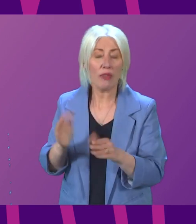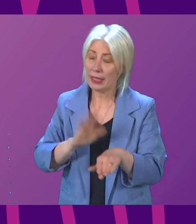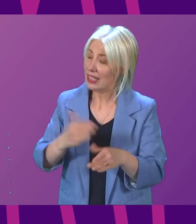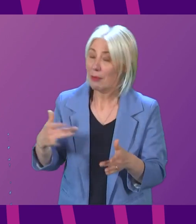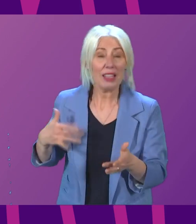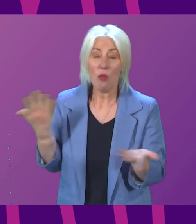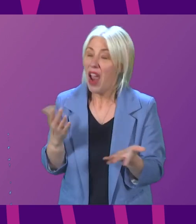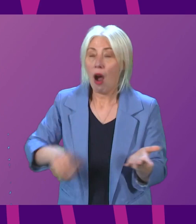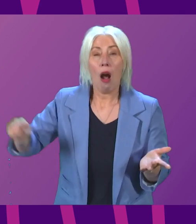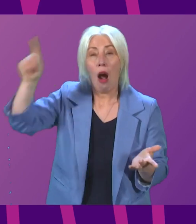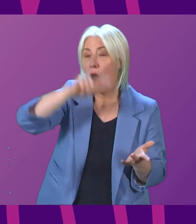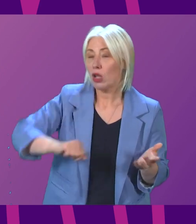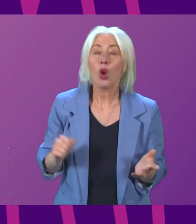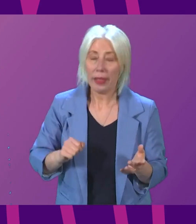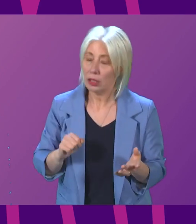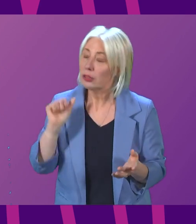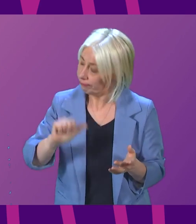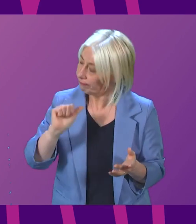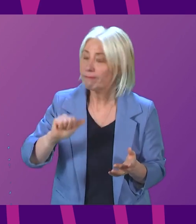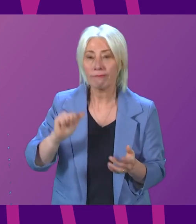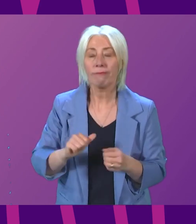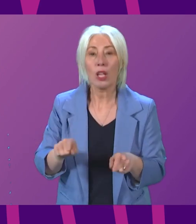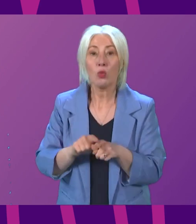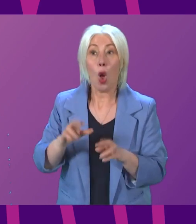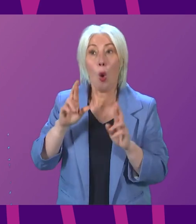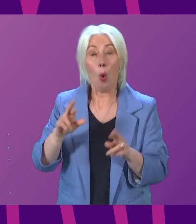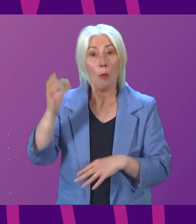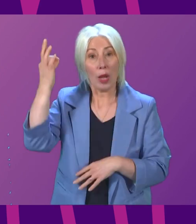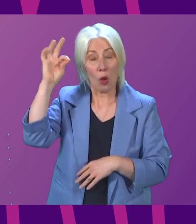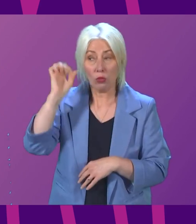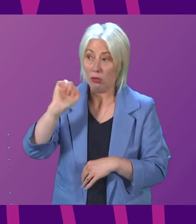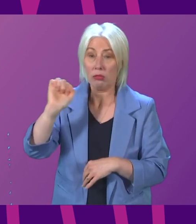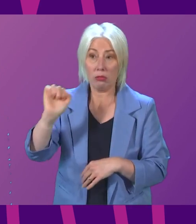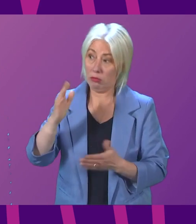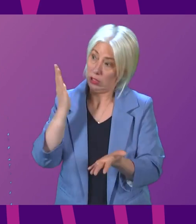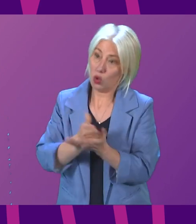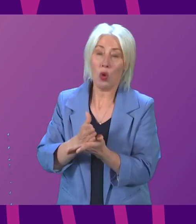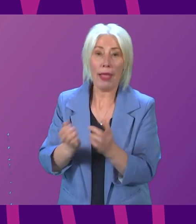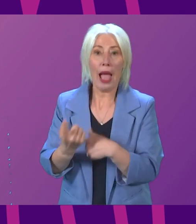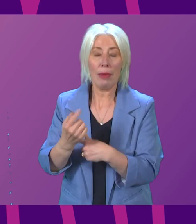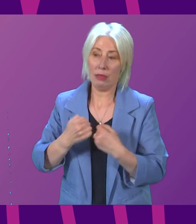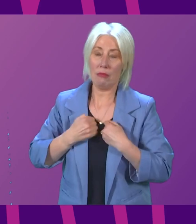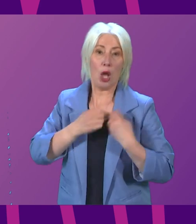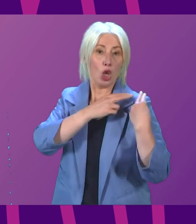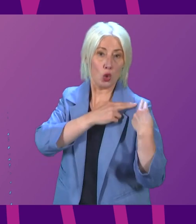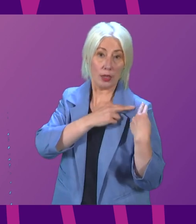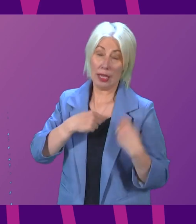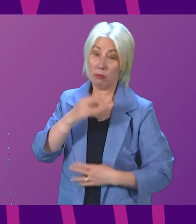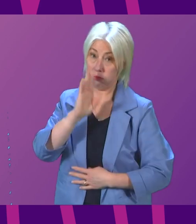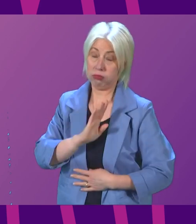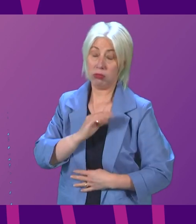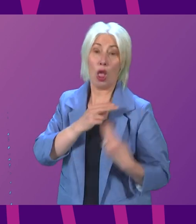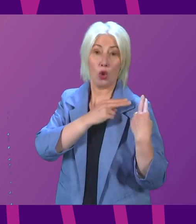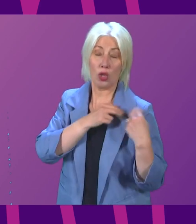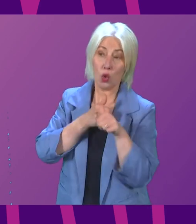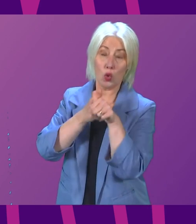they live in Scotland. And of course, we would expect to see local authorities ensure that that is the case. Our duty, which is one we take seriously, is